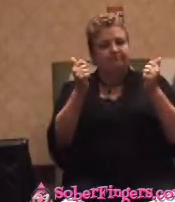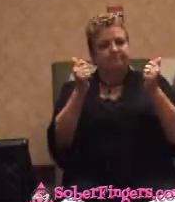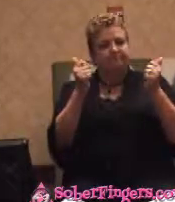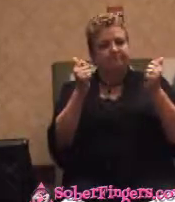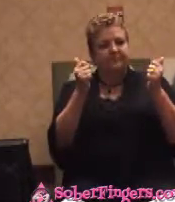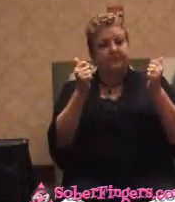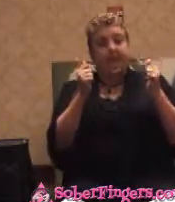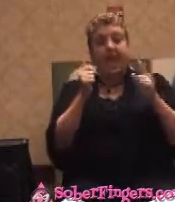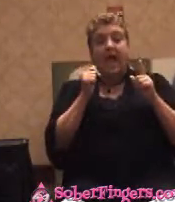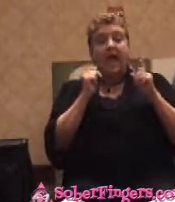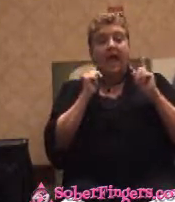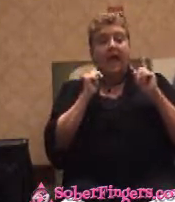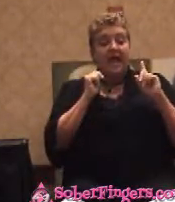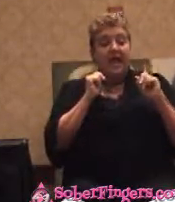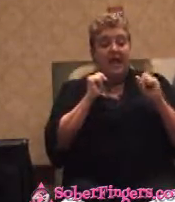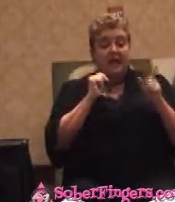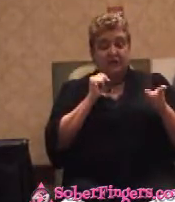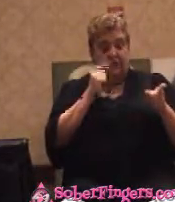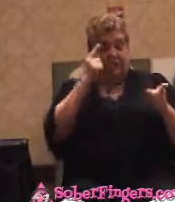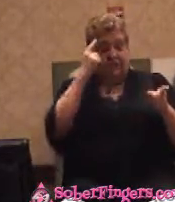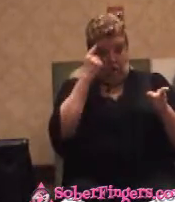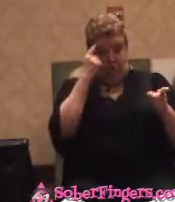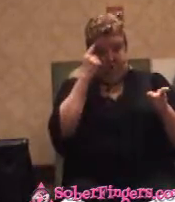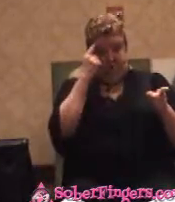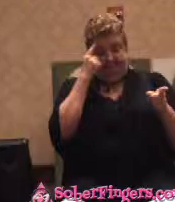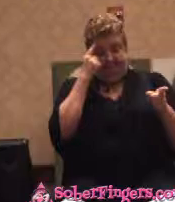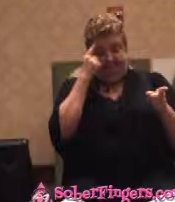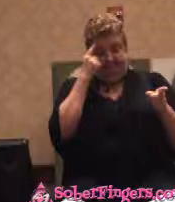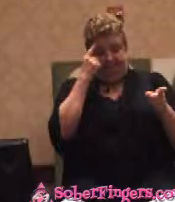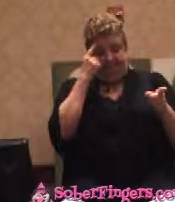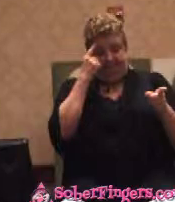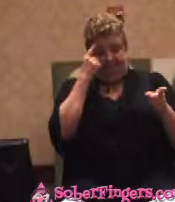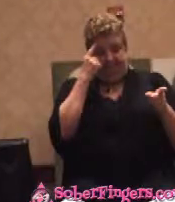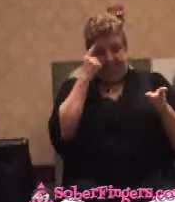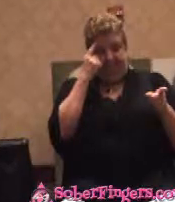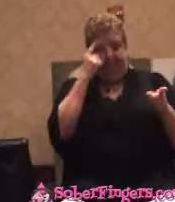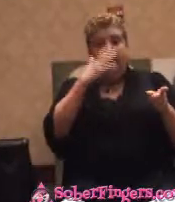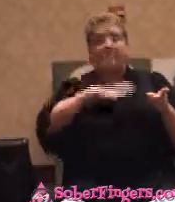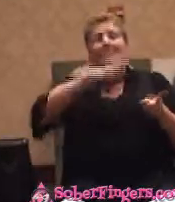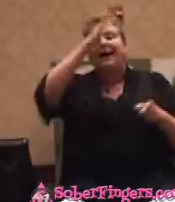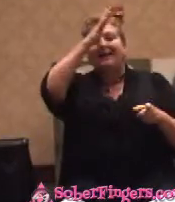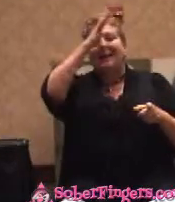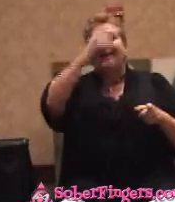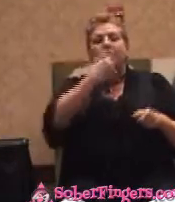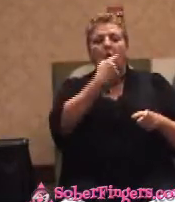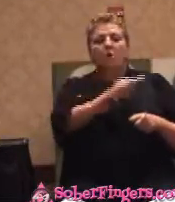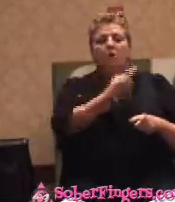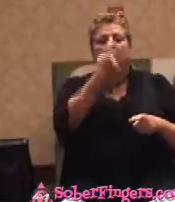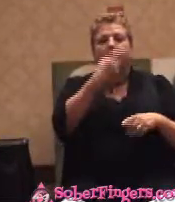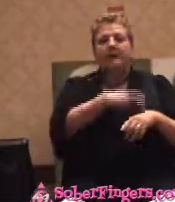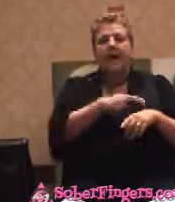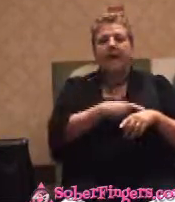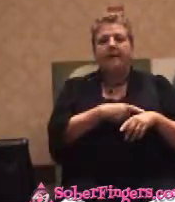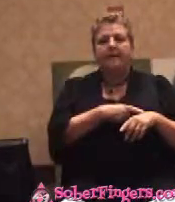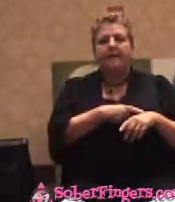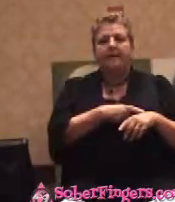she says, that my dad told her one time that he quit drinking when he got married.